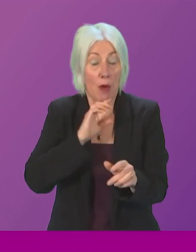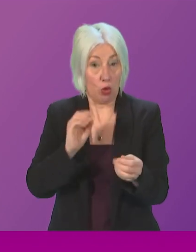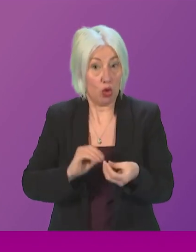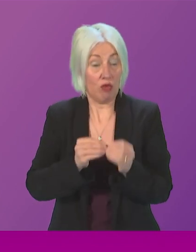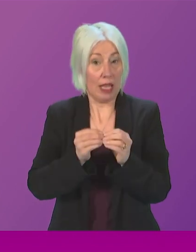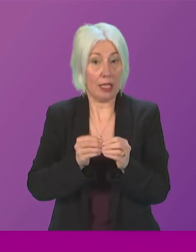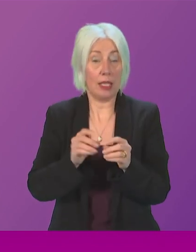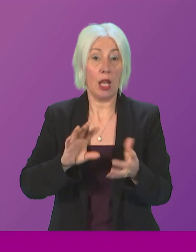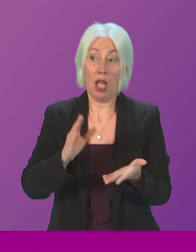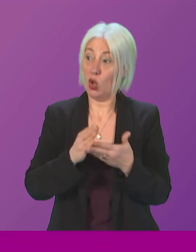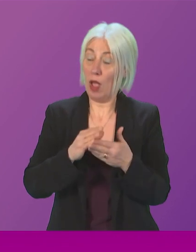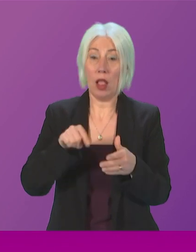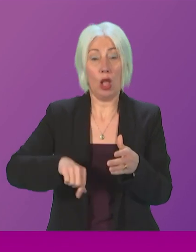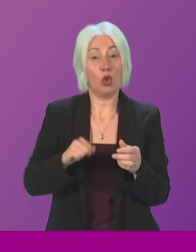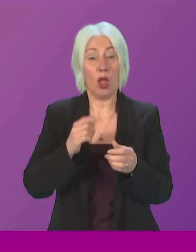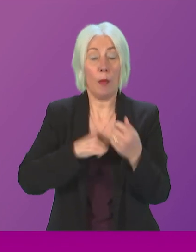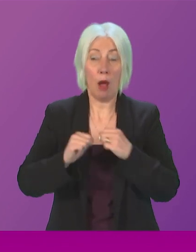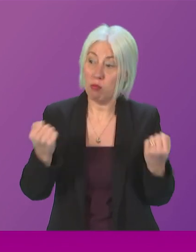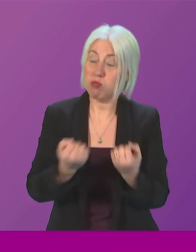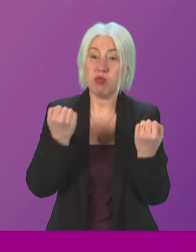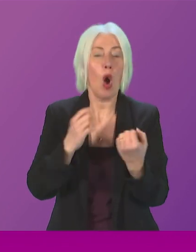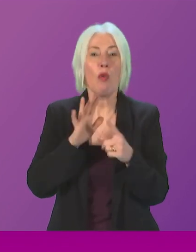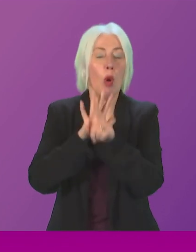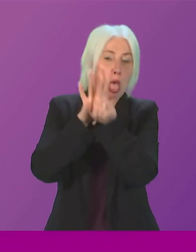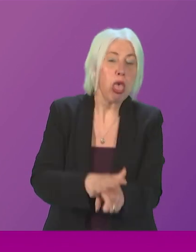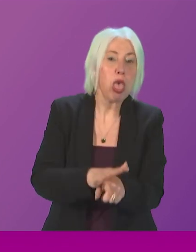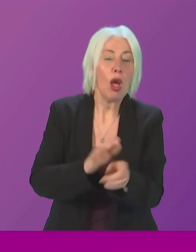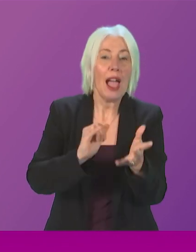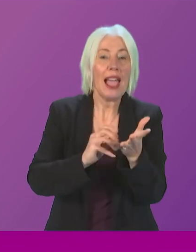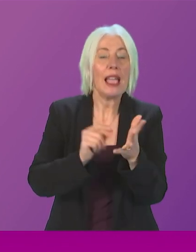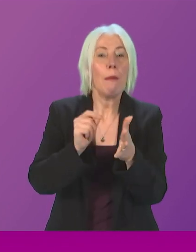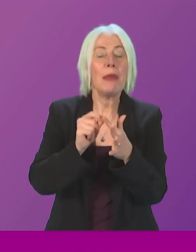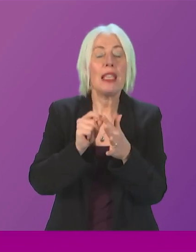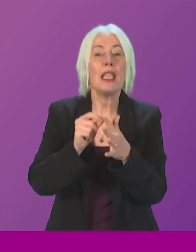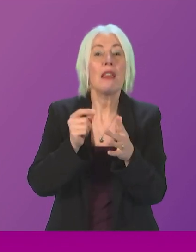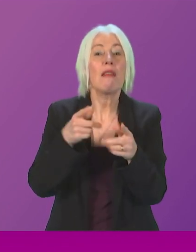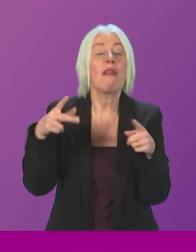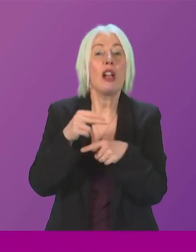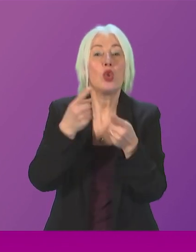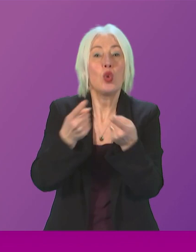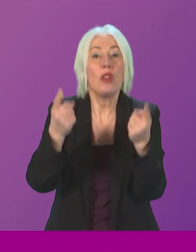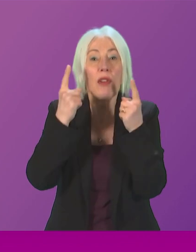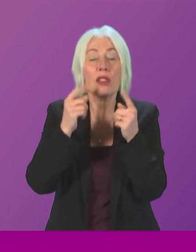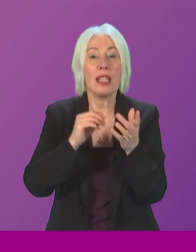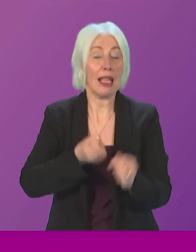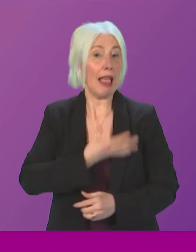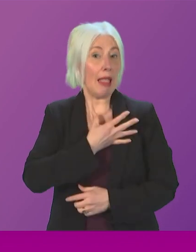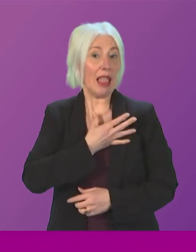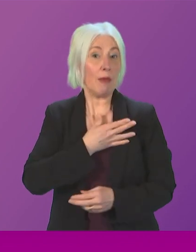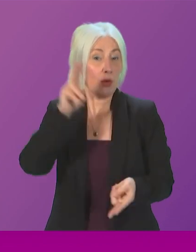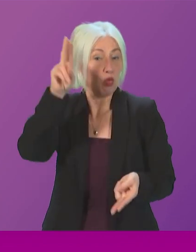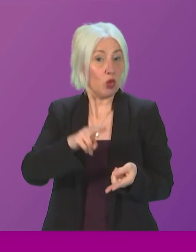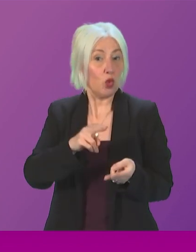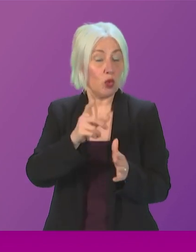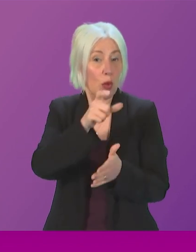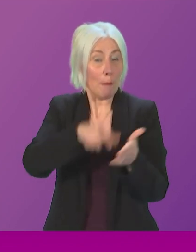Scotland an R&D powerhouse, not impose SNP cuts on universities. Labour would bring down people's bills costs with a proper windfall